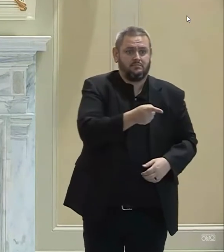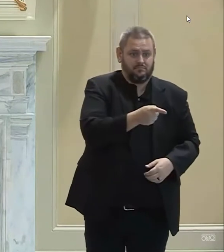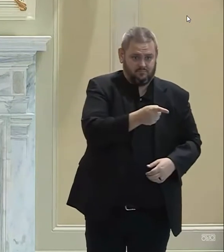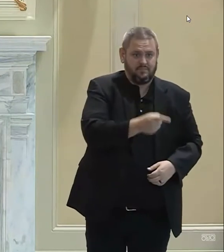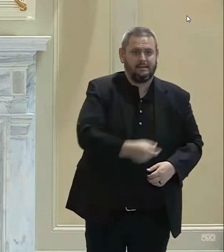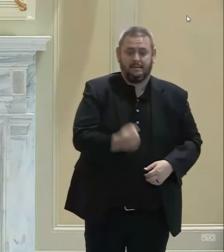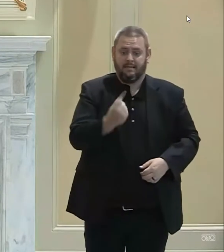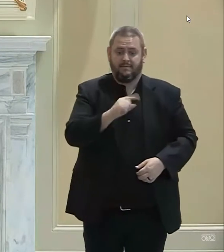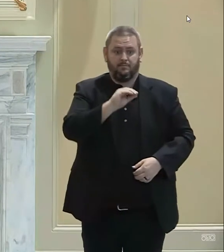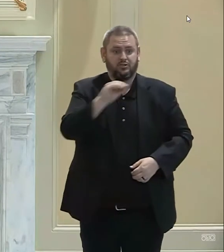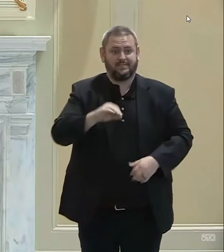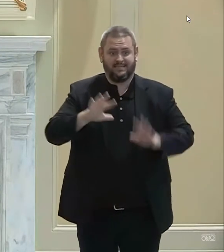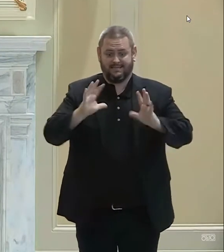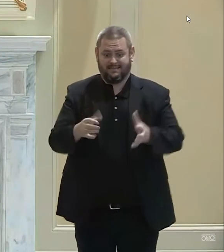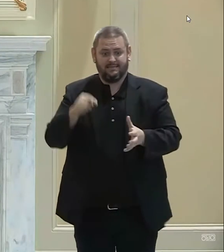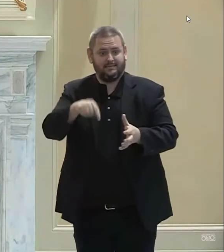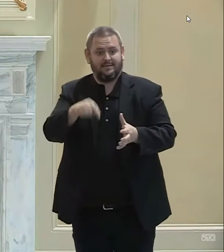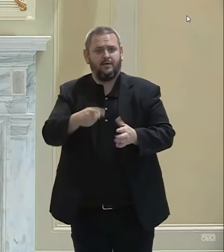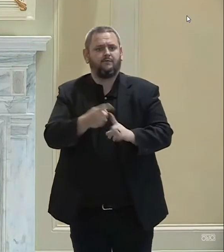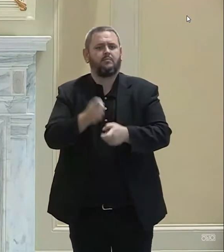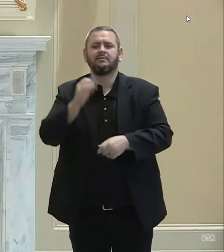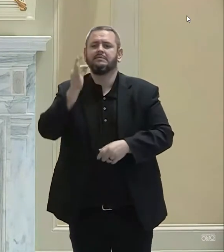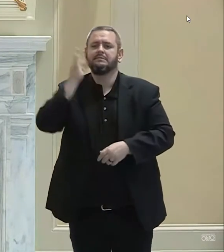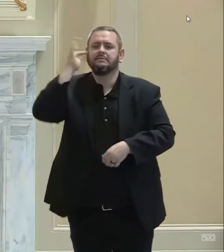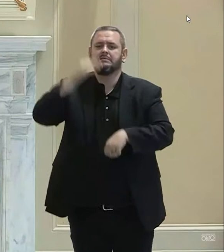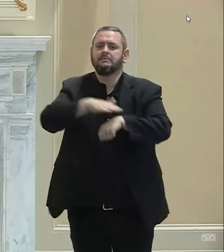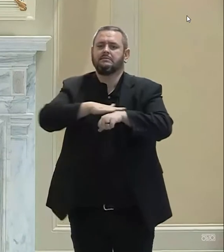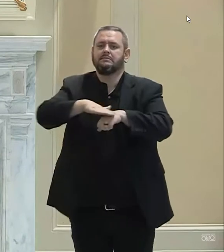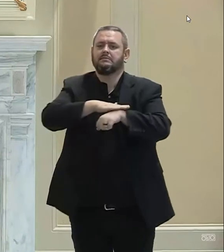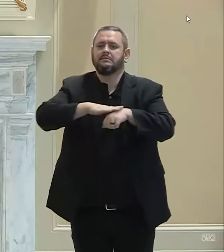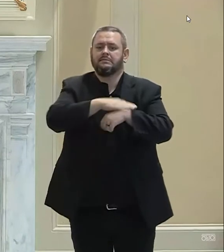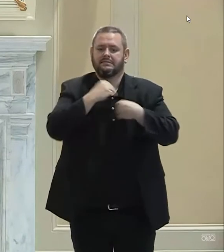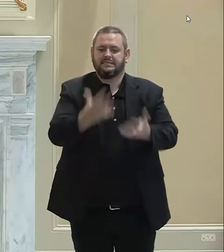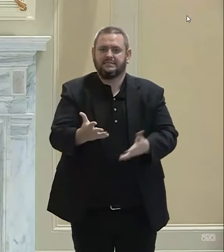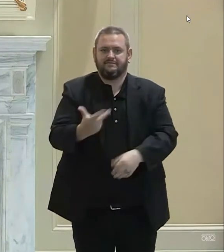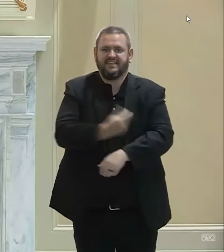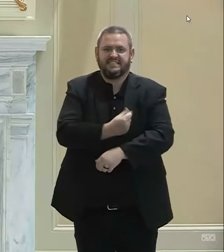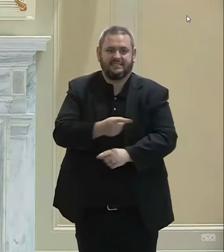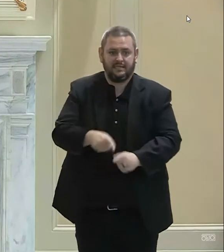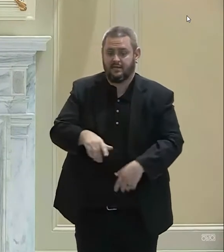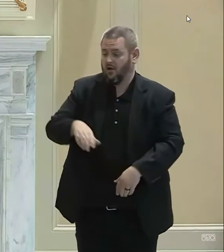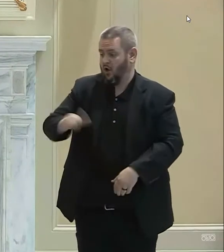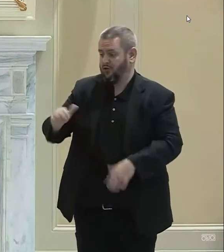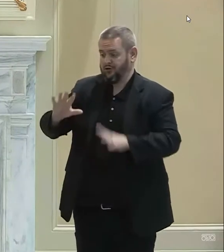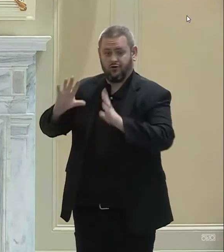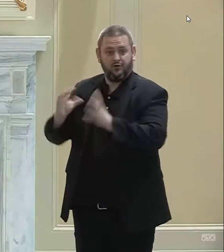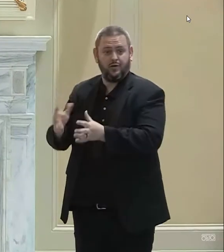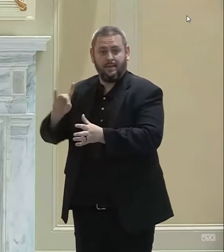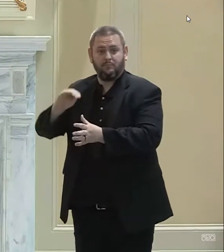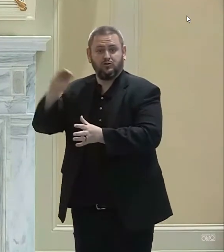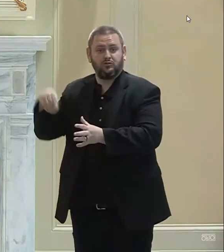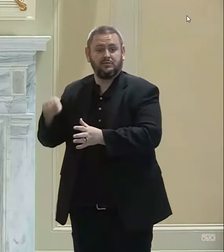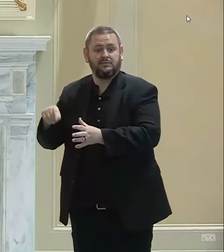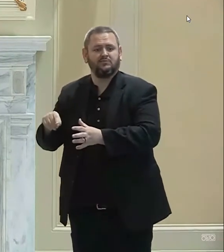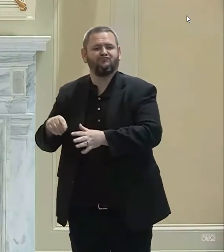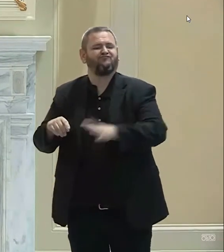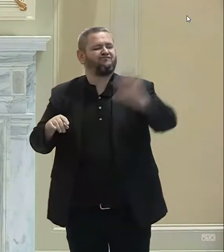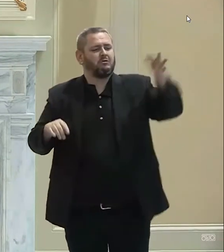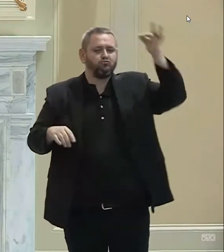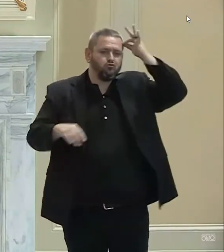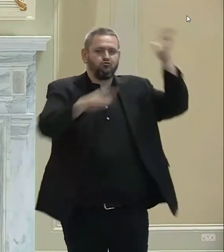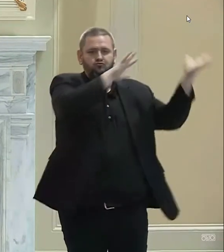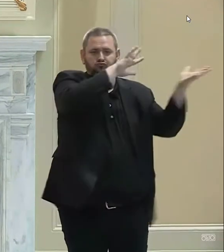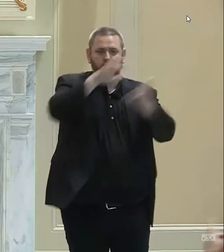from tribal partners, and the rest came from other federal partnerships. So, it's truly been a team effort, and